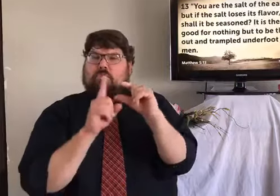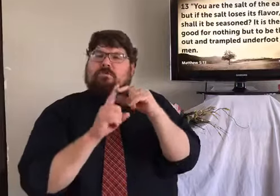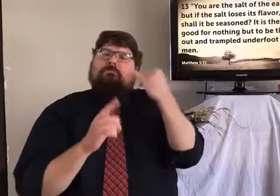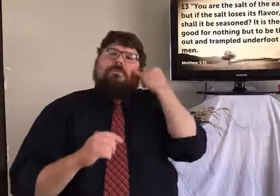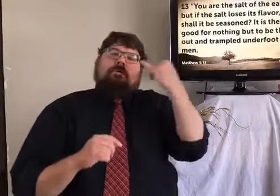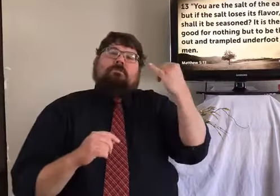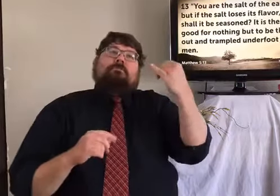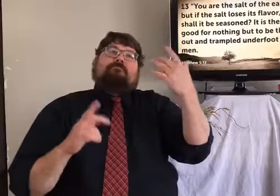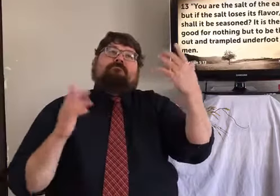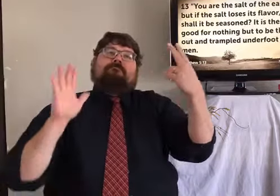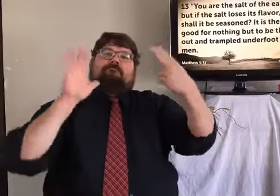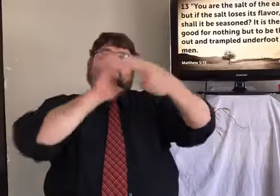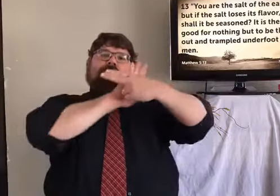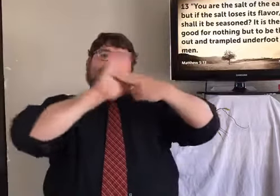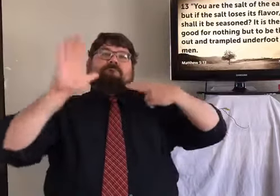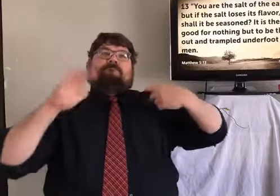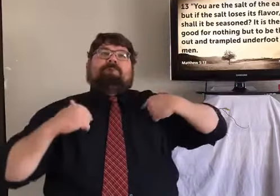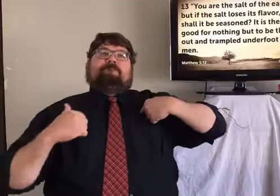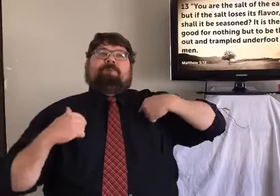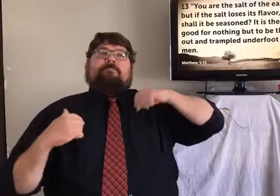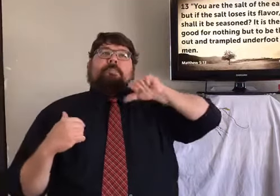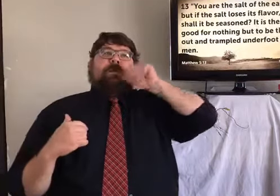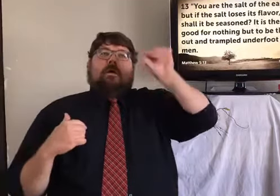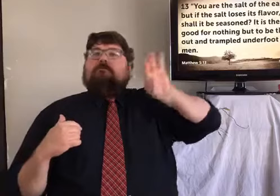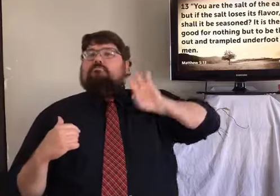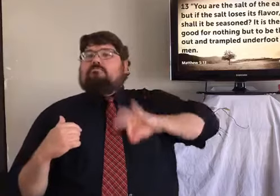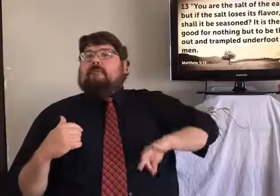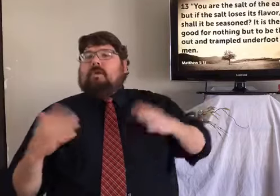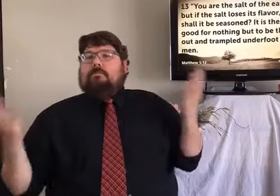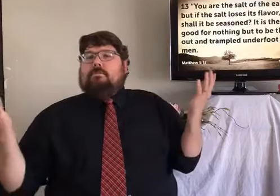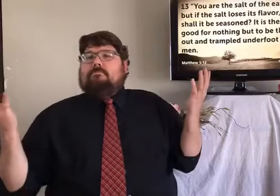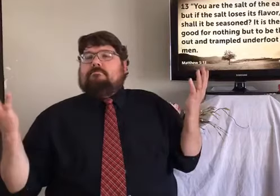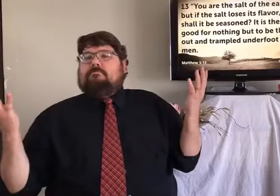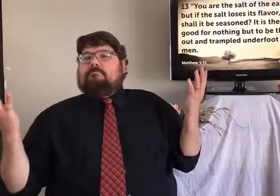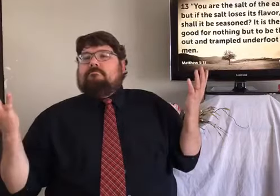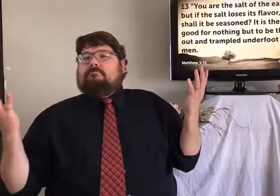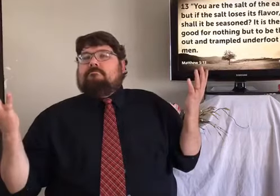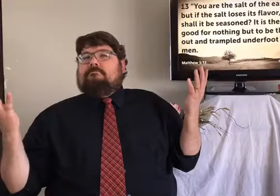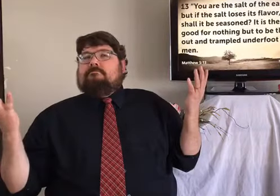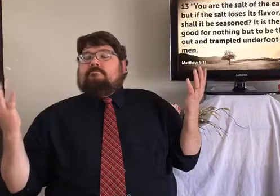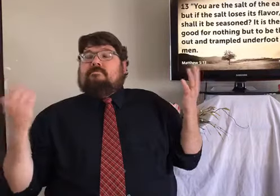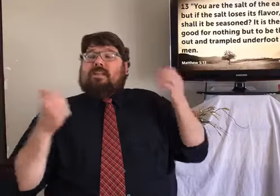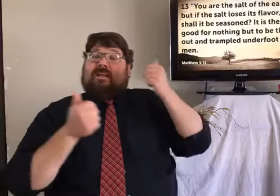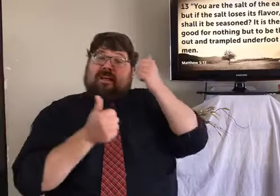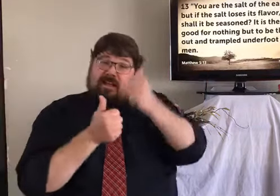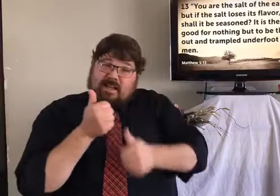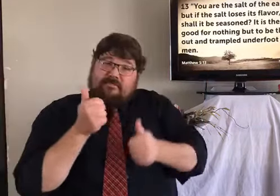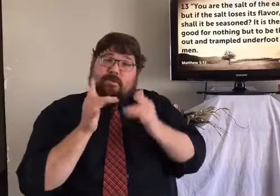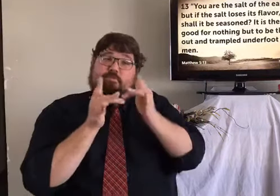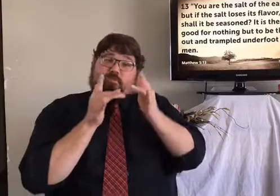that person becomes unprofitable. Can you imagine being labeled unprofitable?